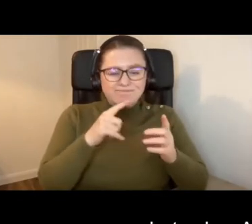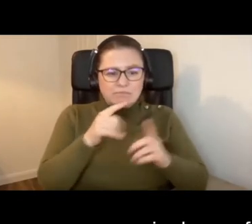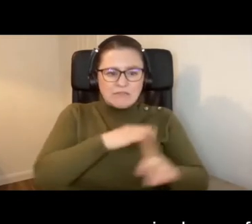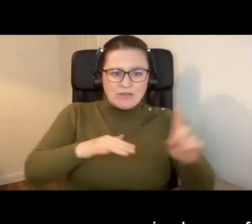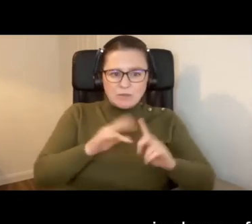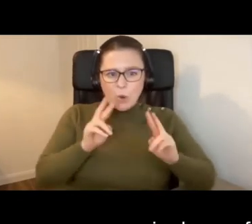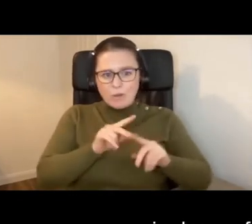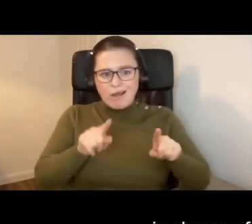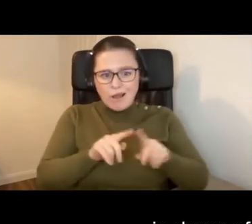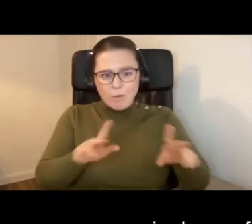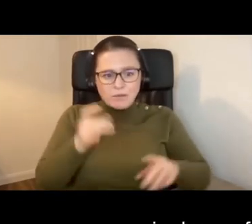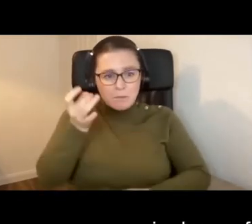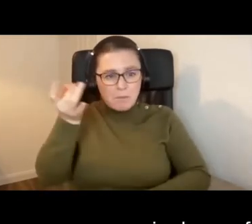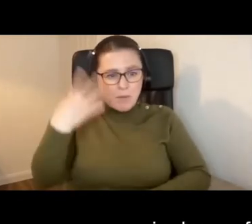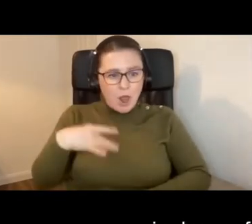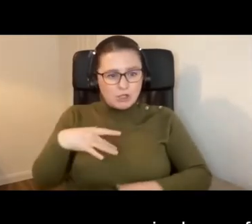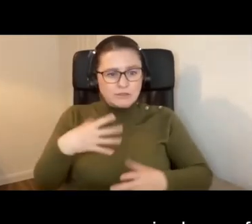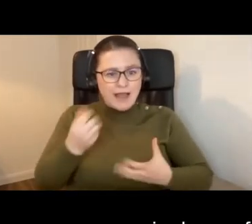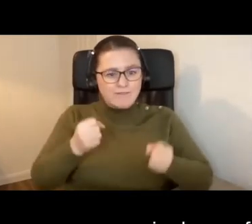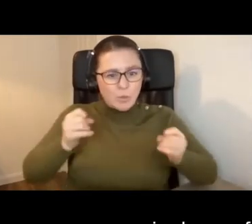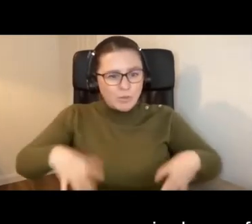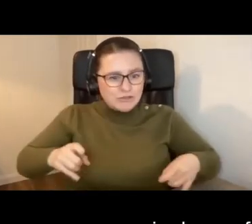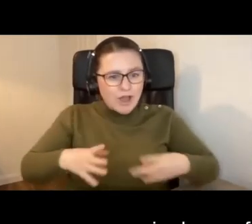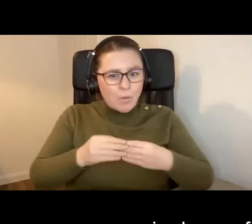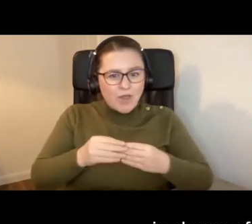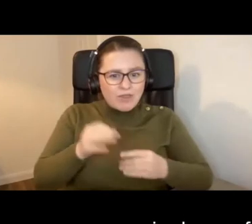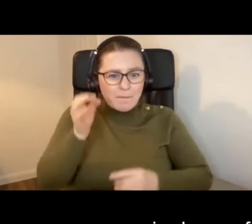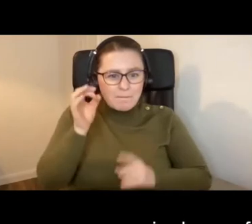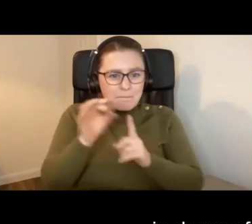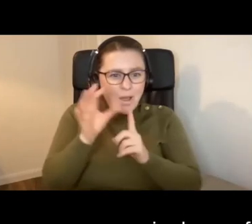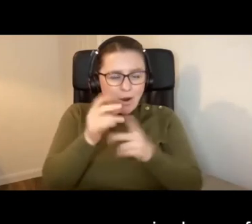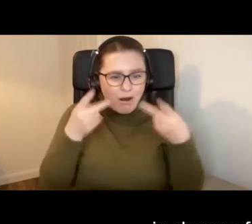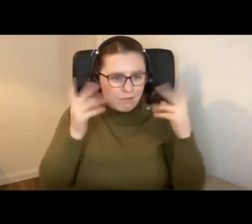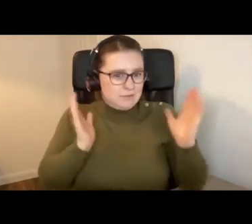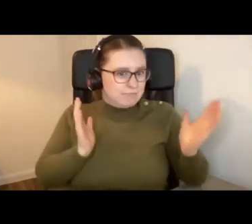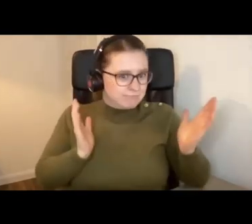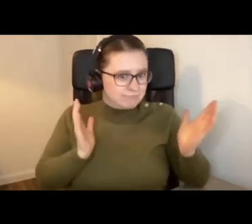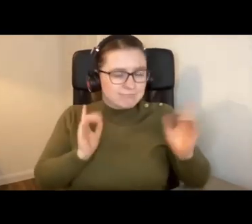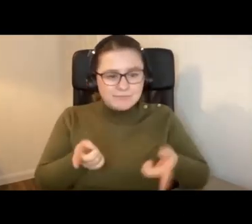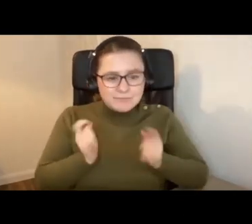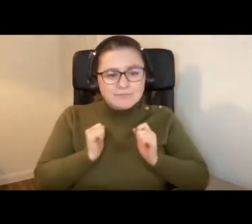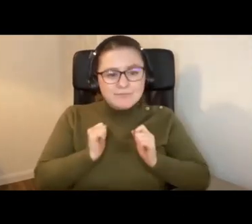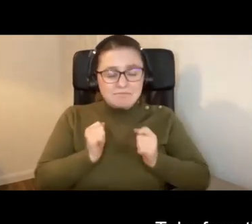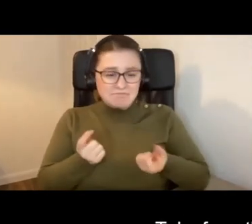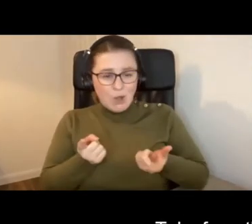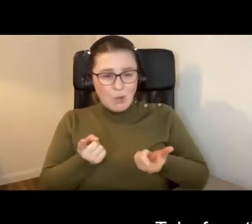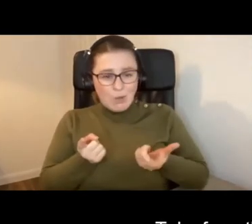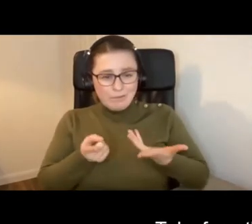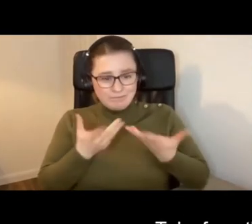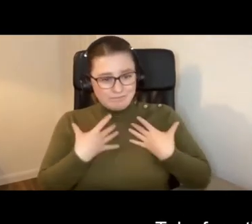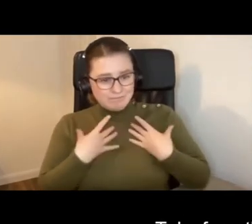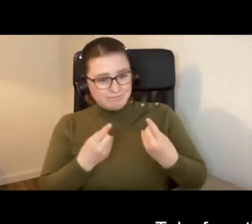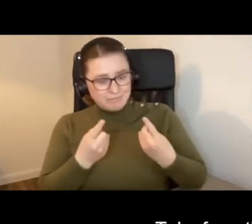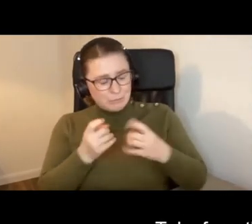I am a blonde in charge of a wheelchair with a pair of purple glasses. Take from that what you will.